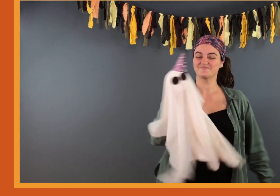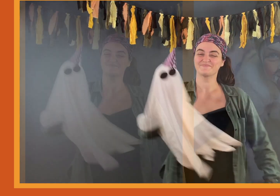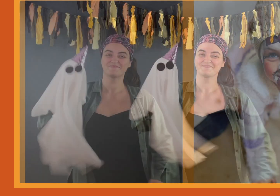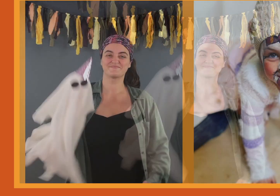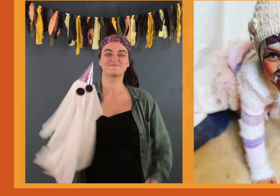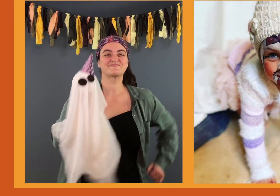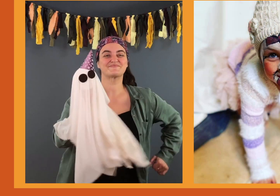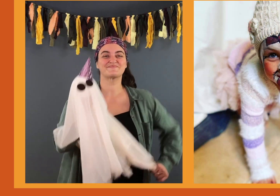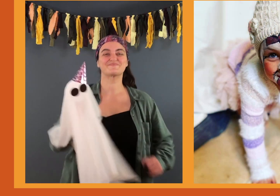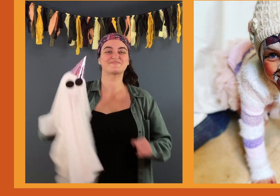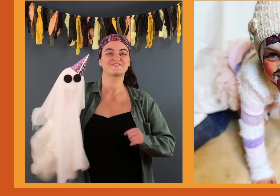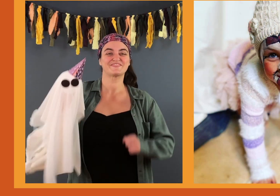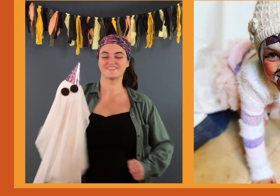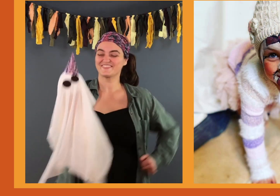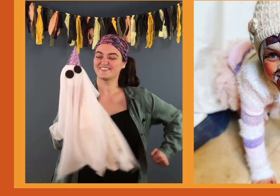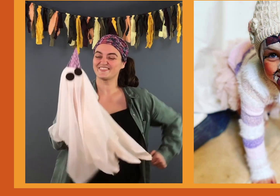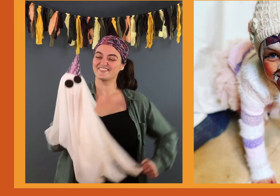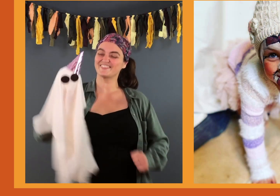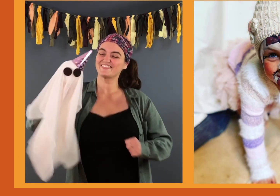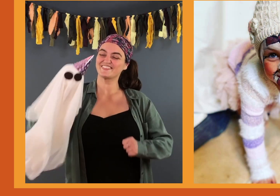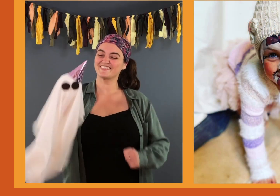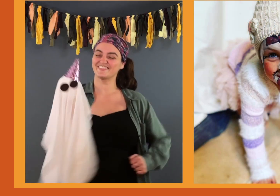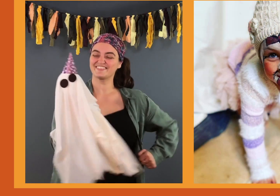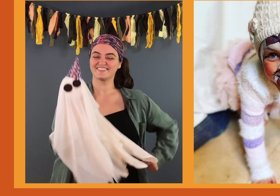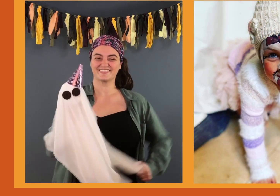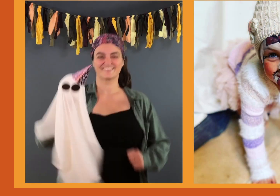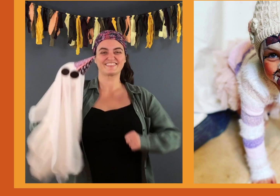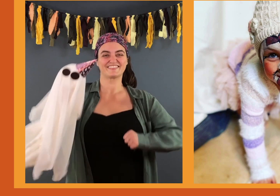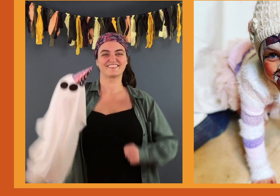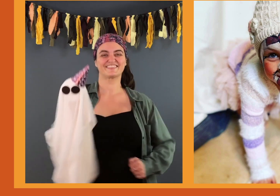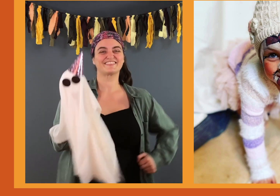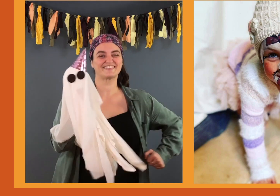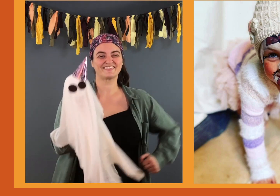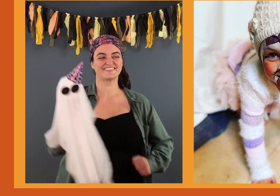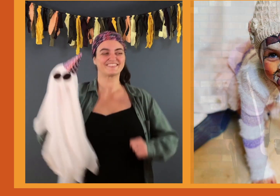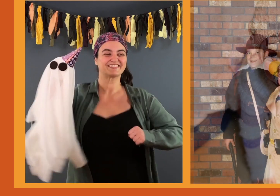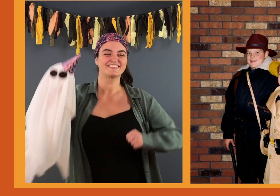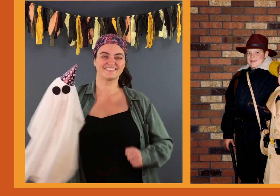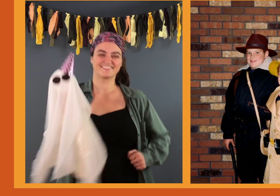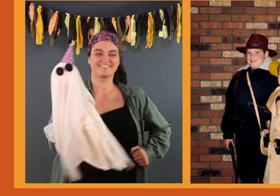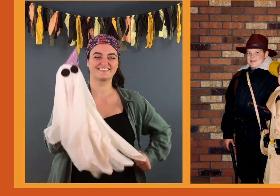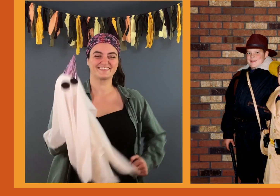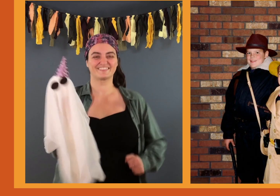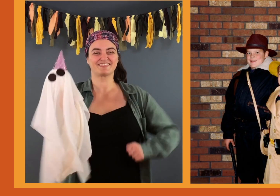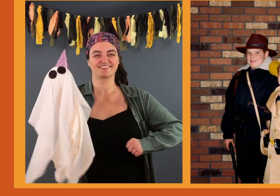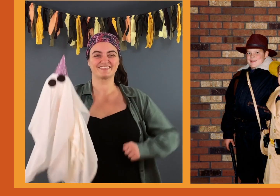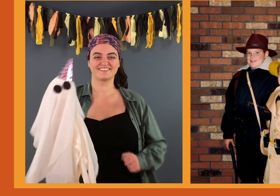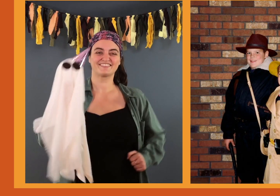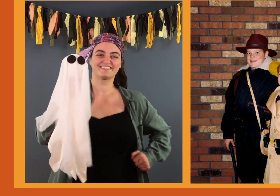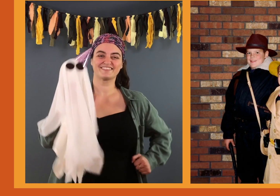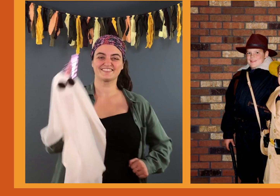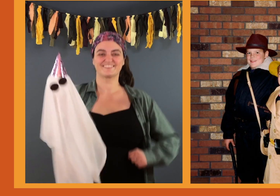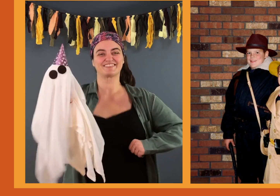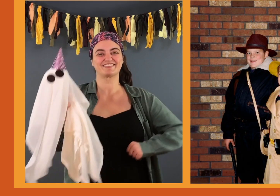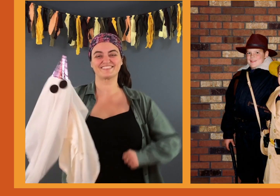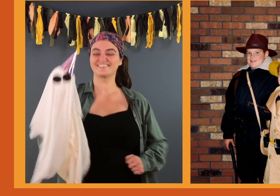Let's all join the costume parade March in time with